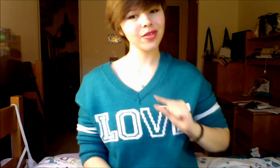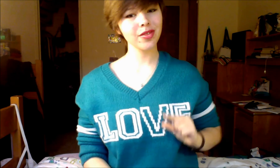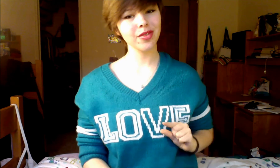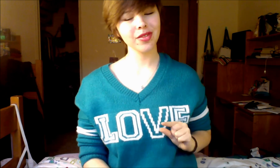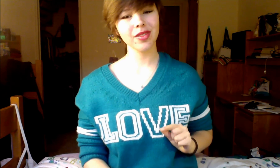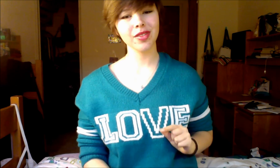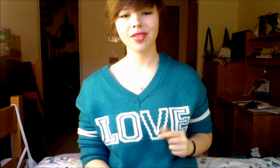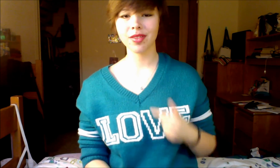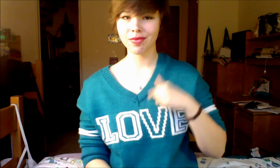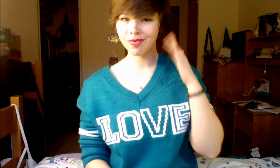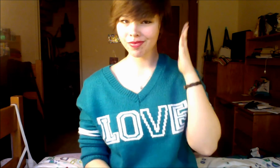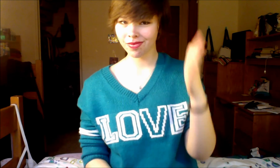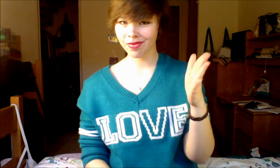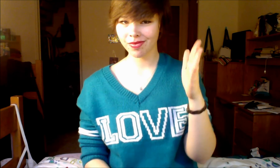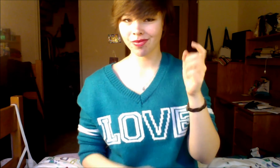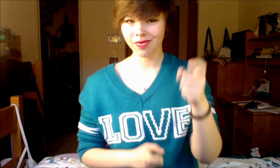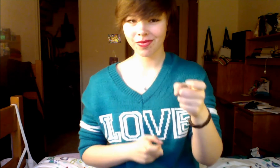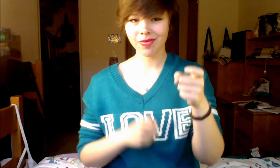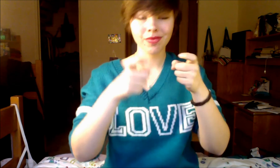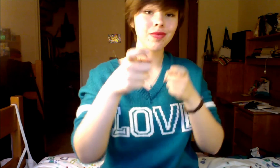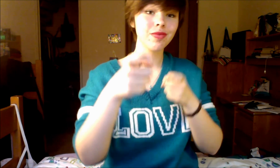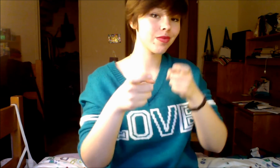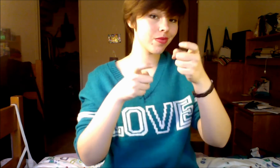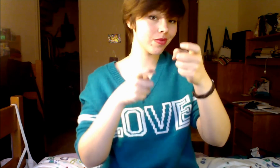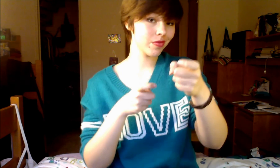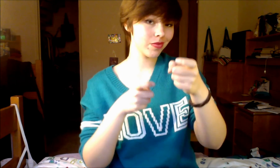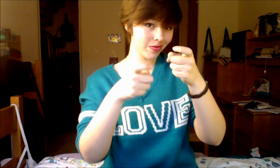Bee And baby, I'll rule I'll rule I'll rule